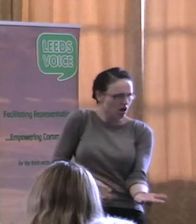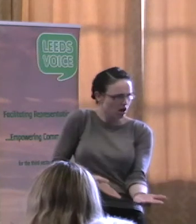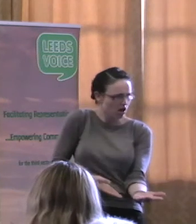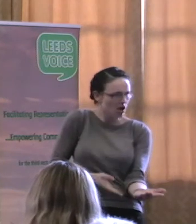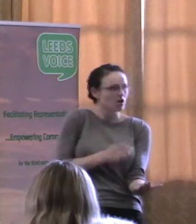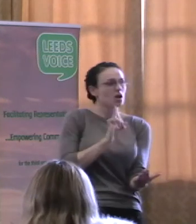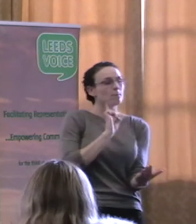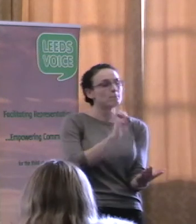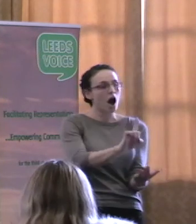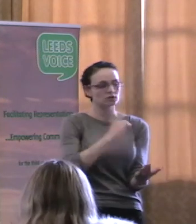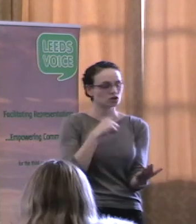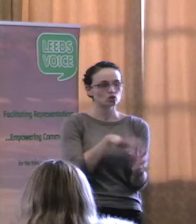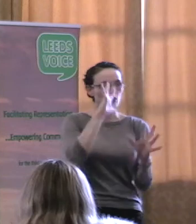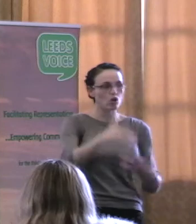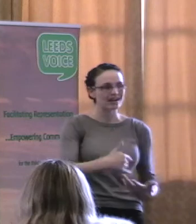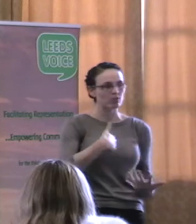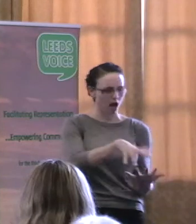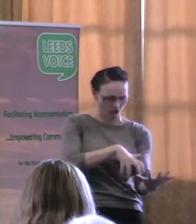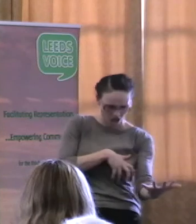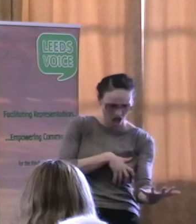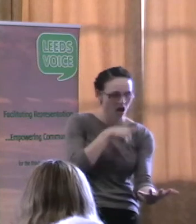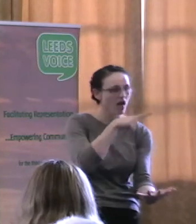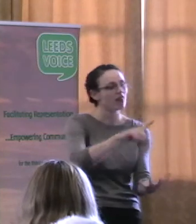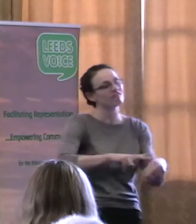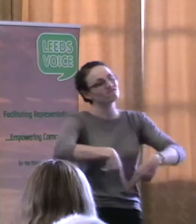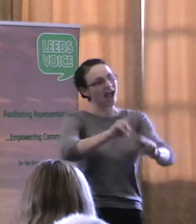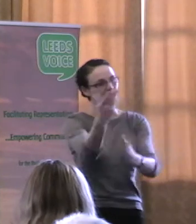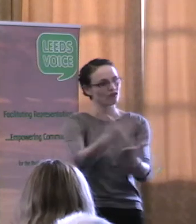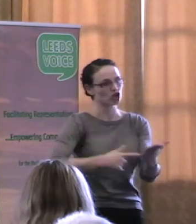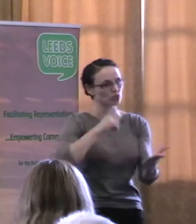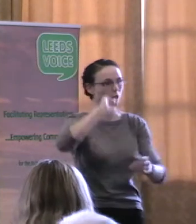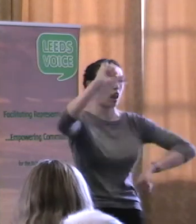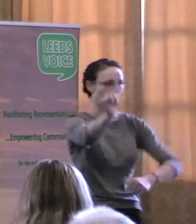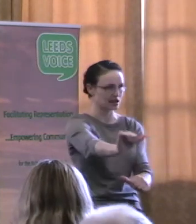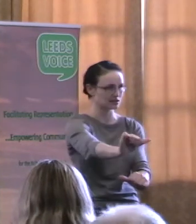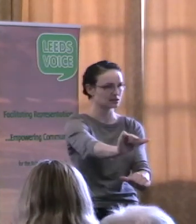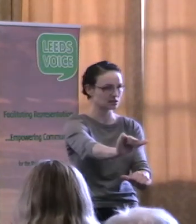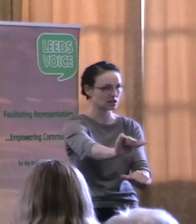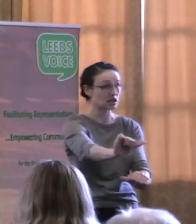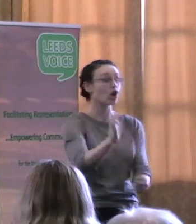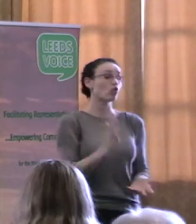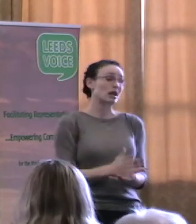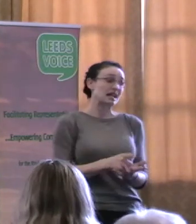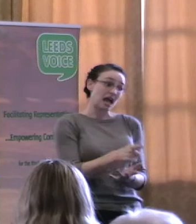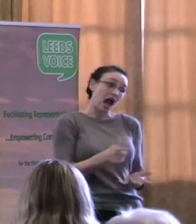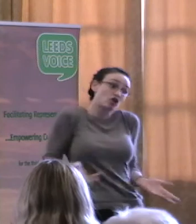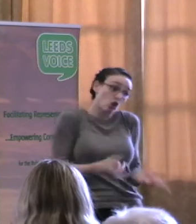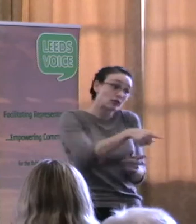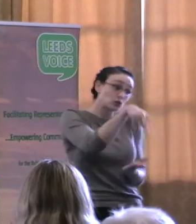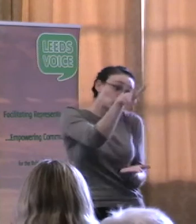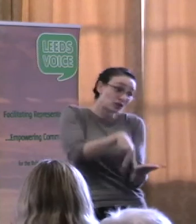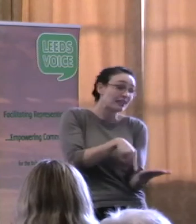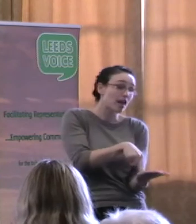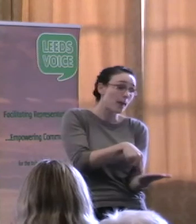of them in the final version. I would urge you to look at those indicators and